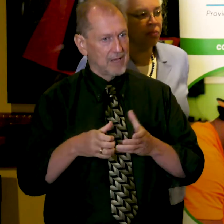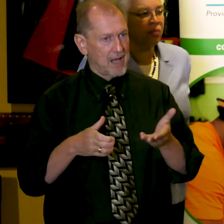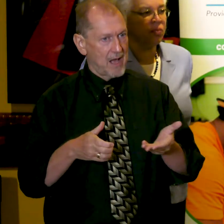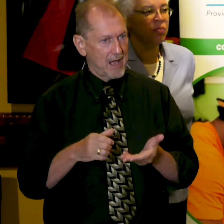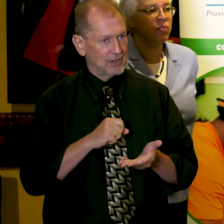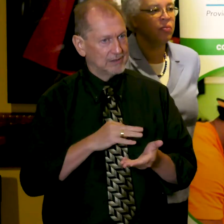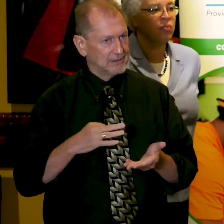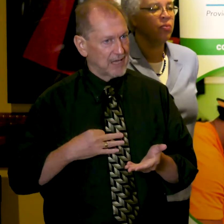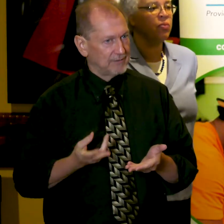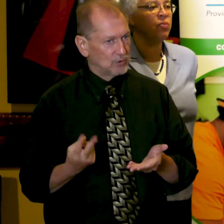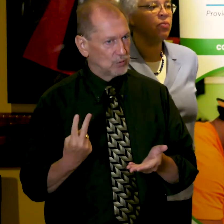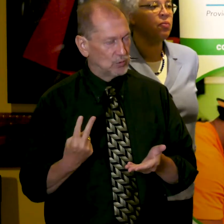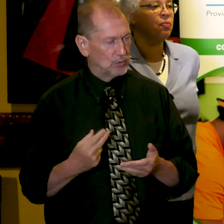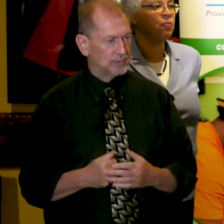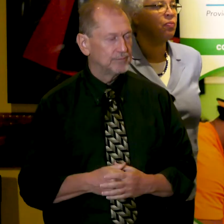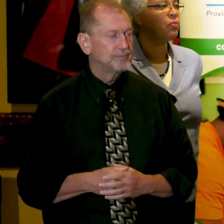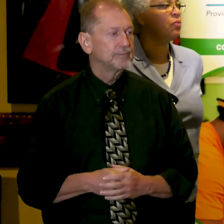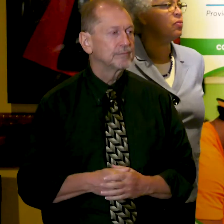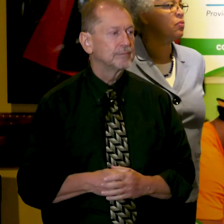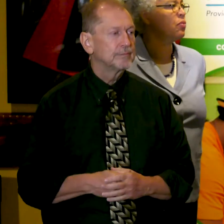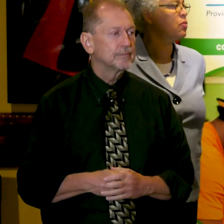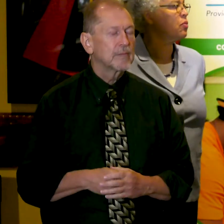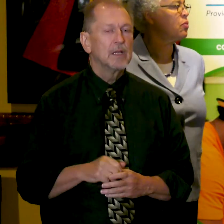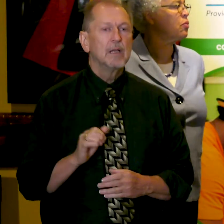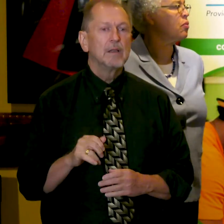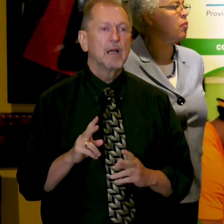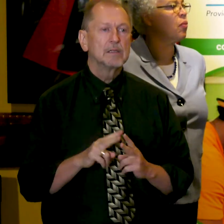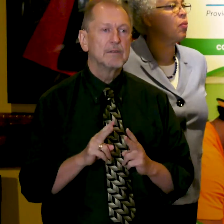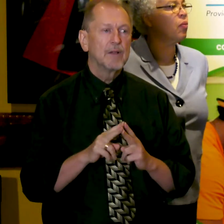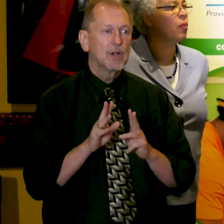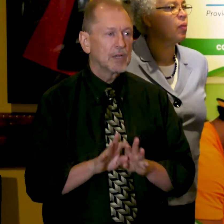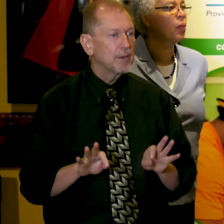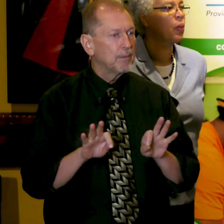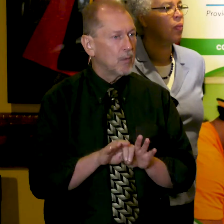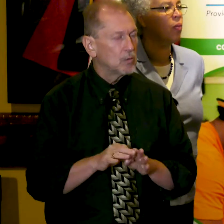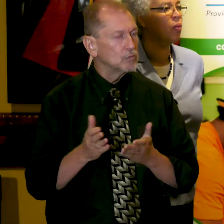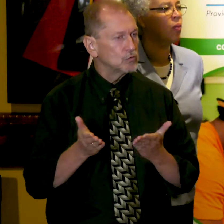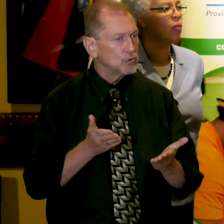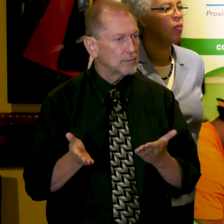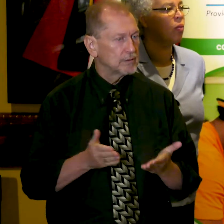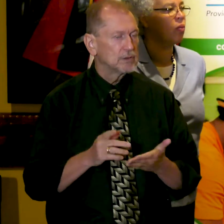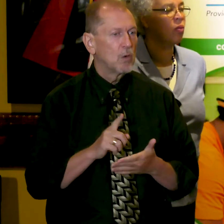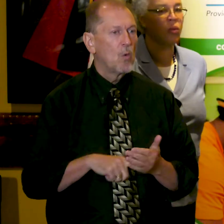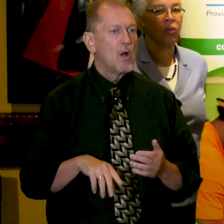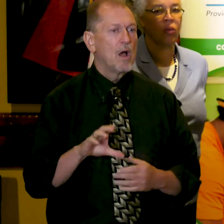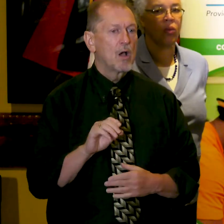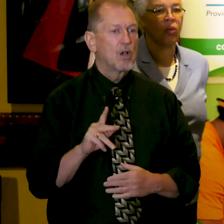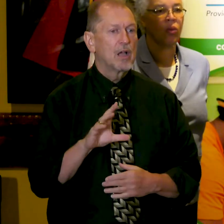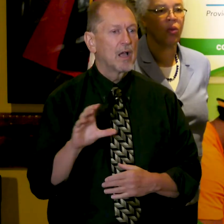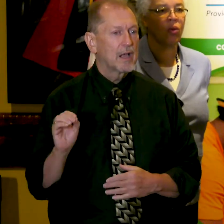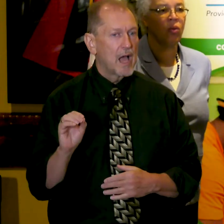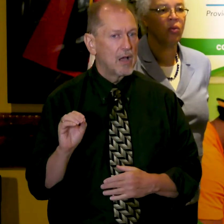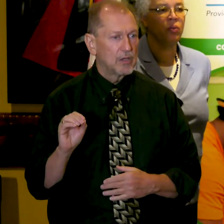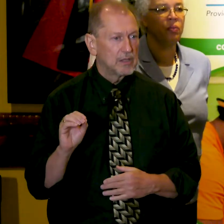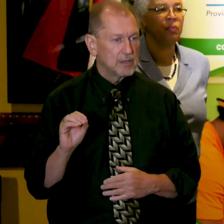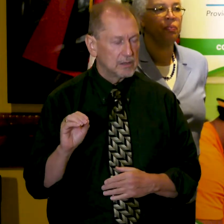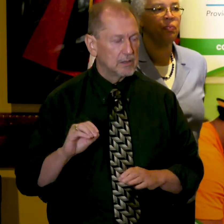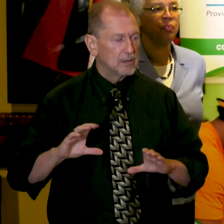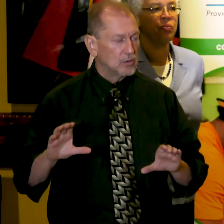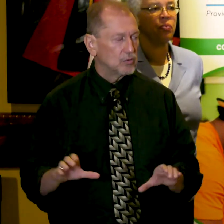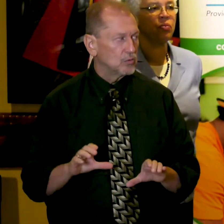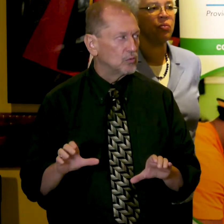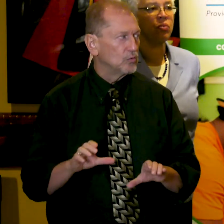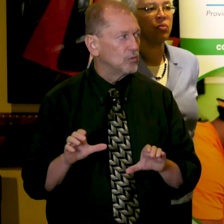It's a vital product and services that the Cook County can do to help create jobs